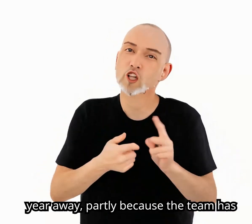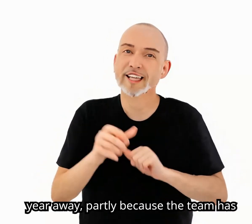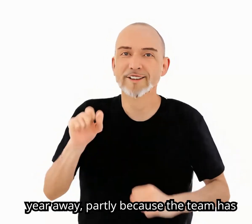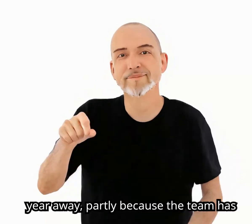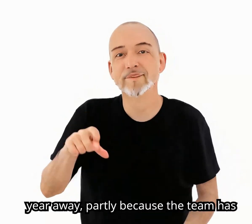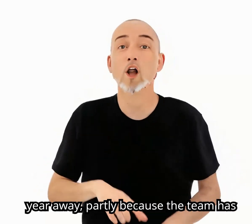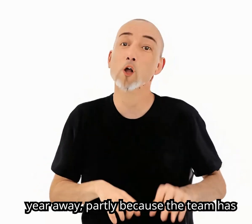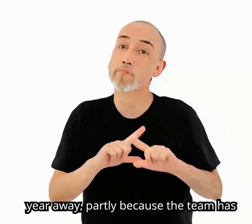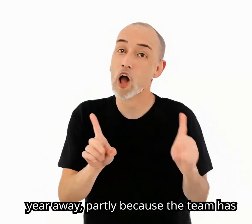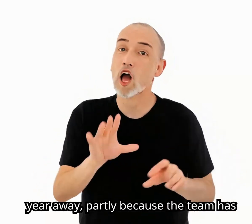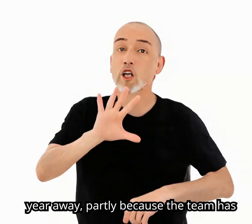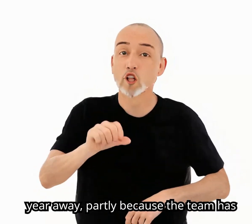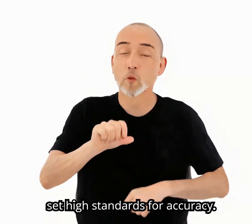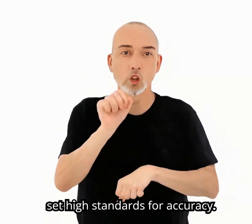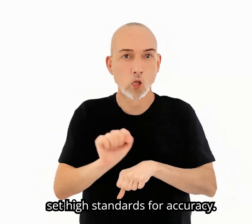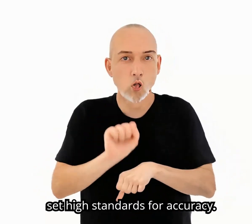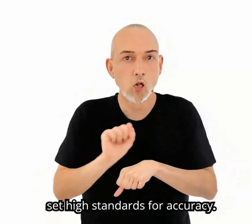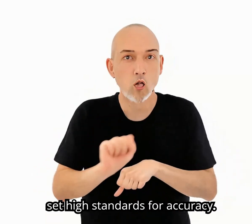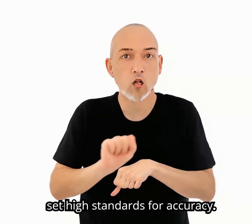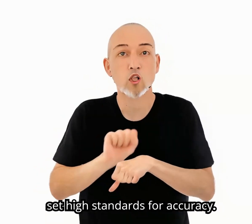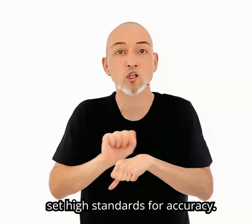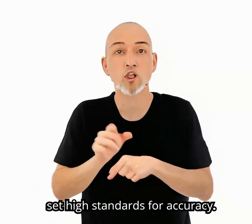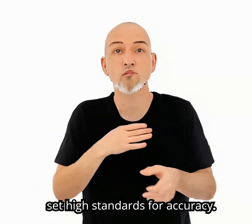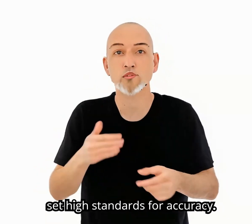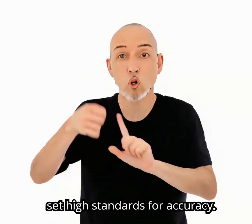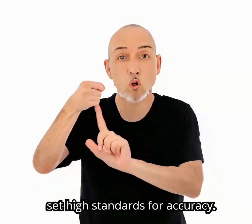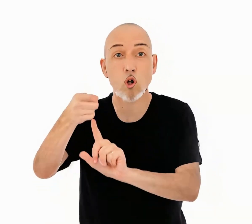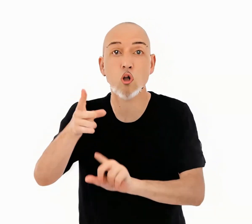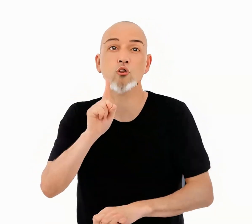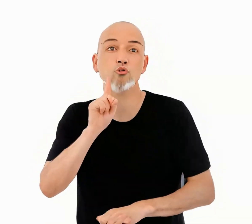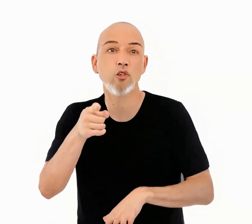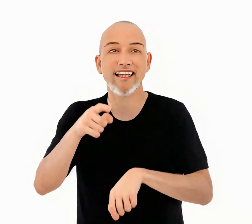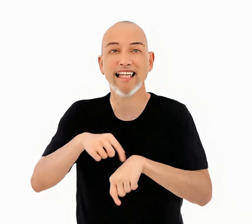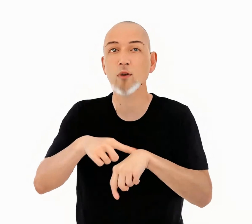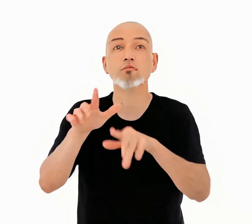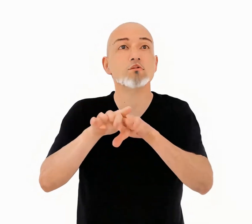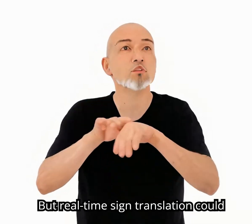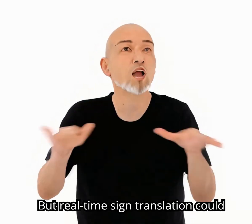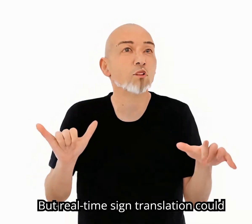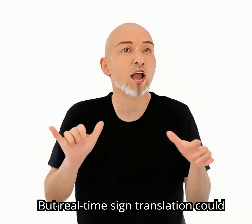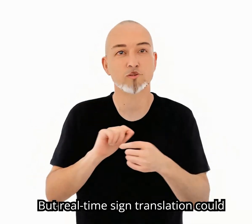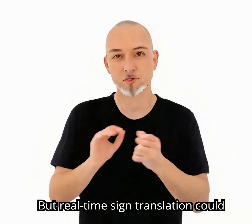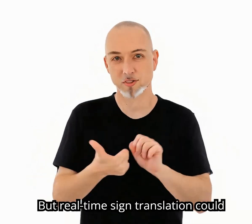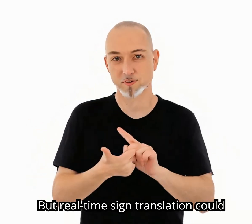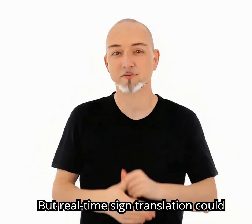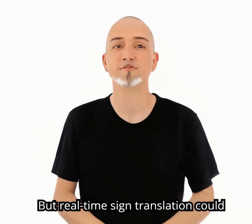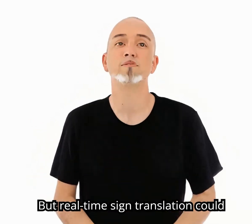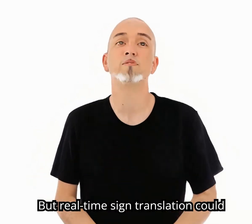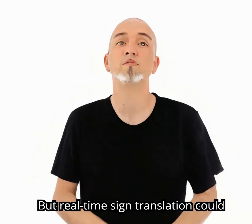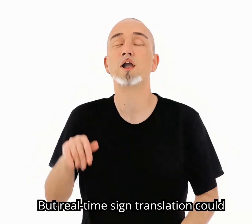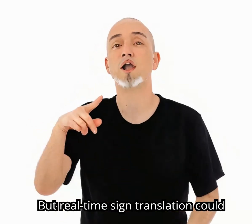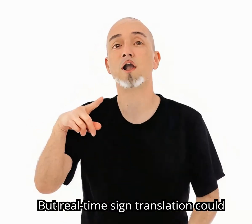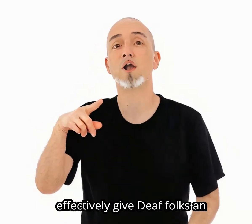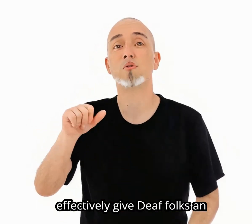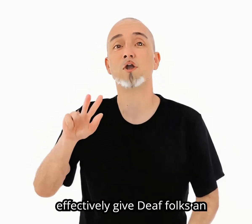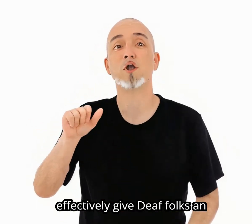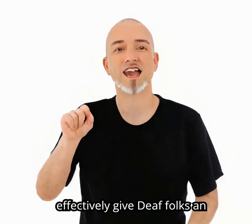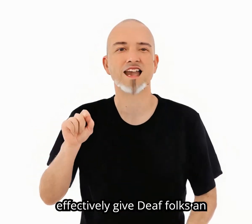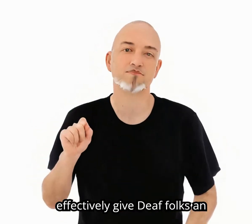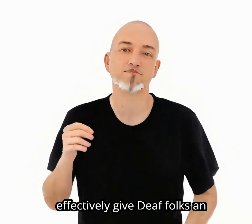partly because the team has set high standards for accuracy. But real-time sign translation could effectively give deaf